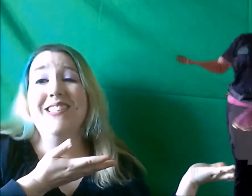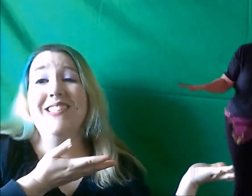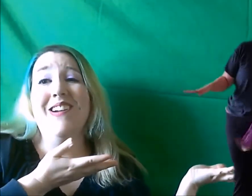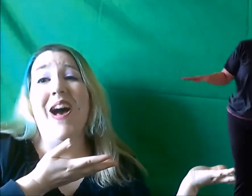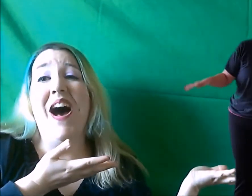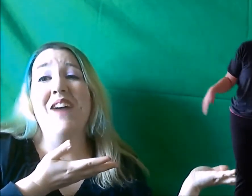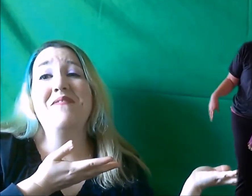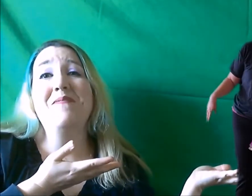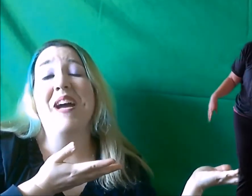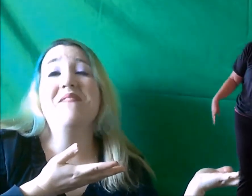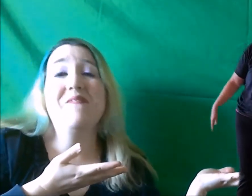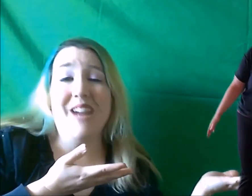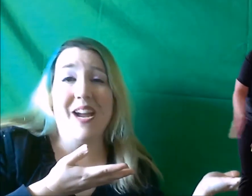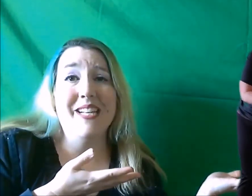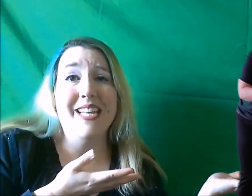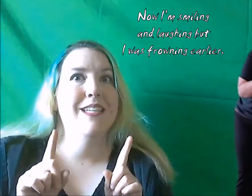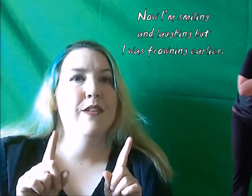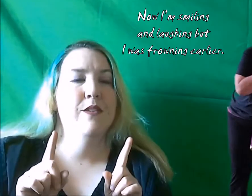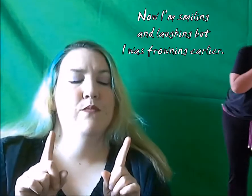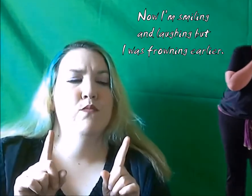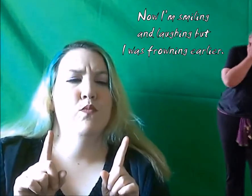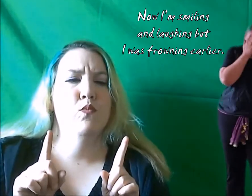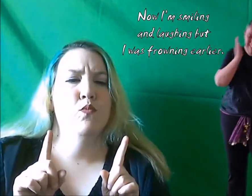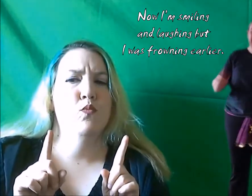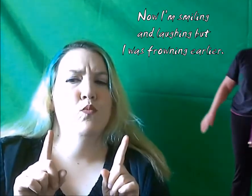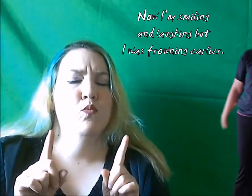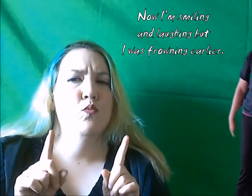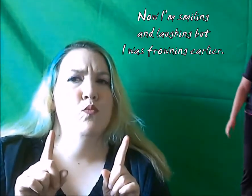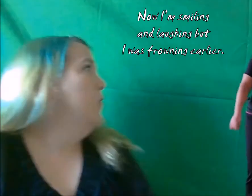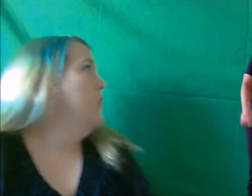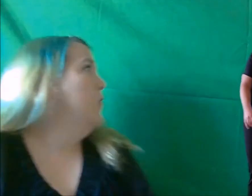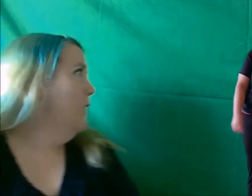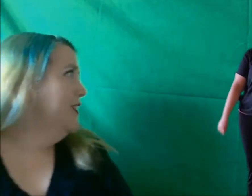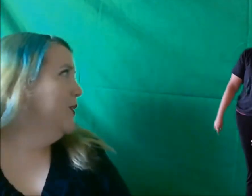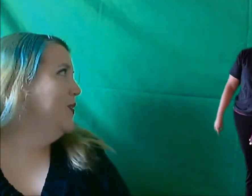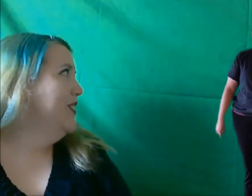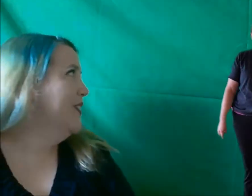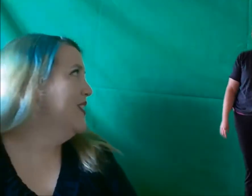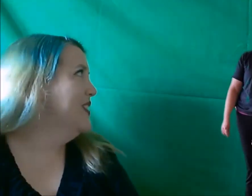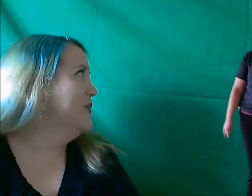off by frowning. Why so serious magic?